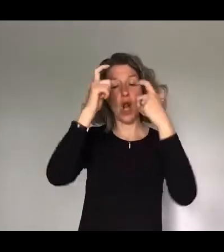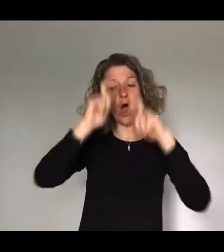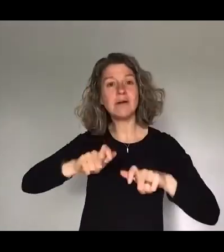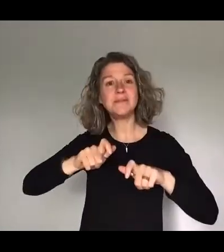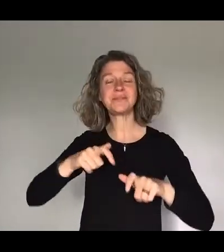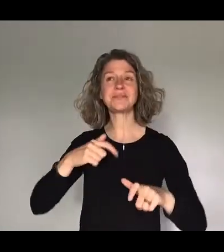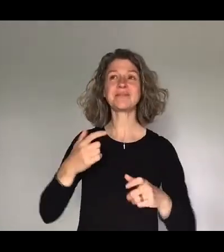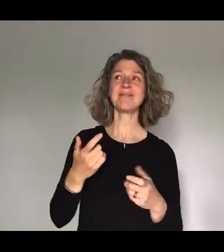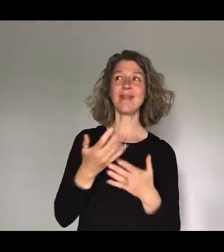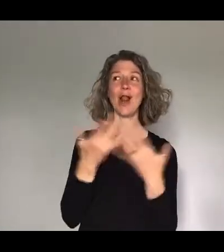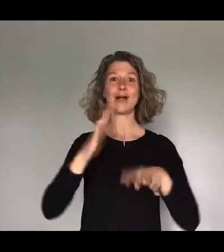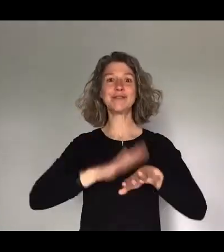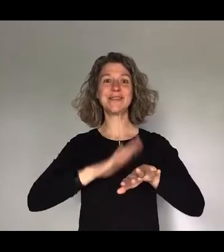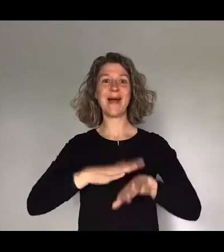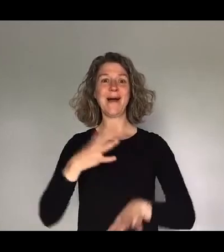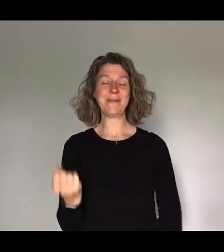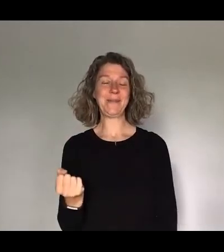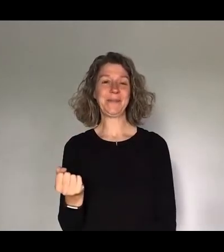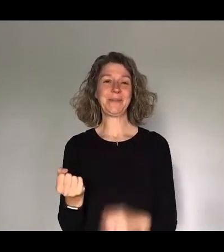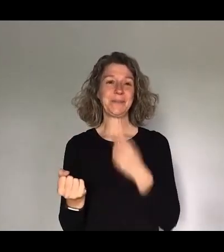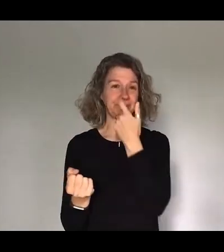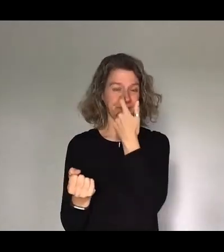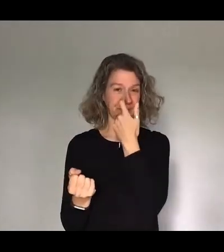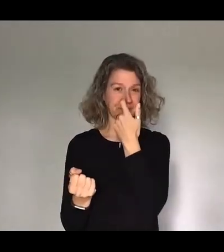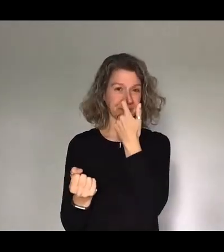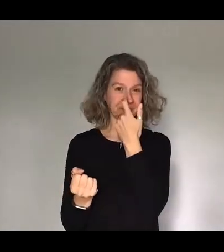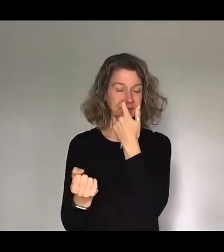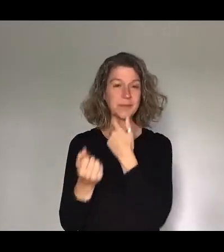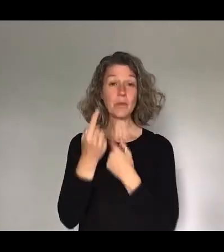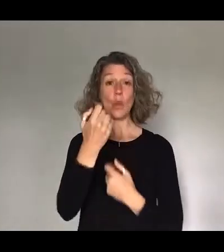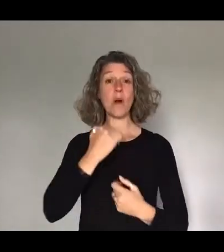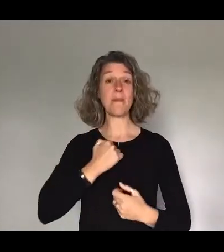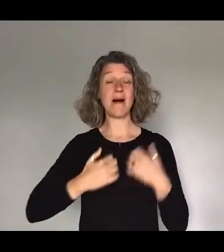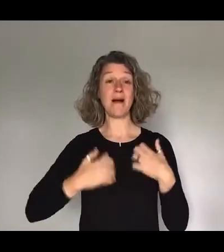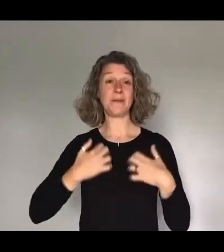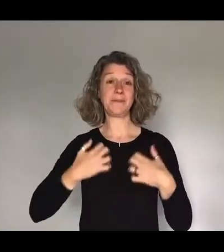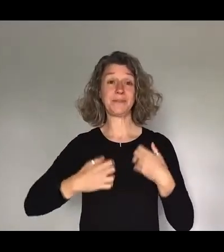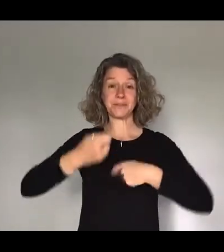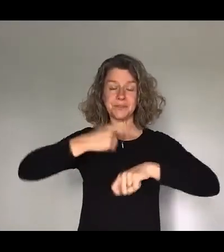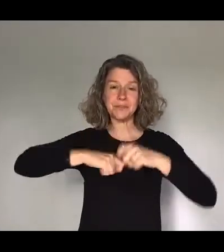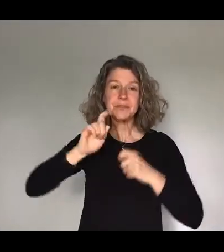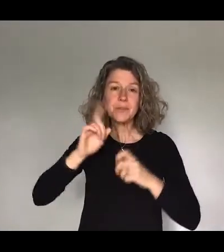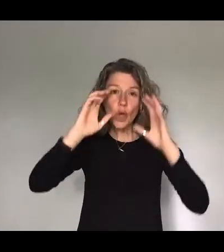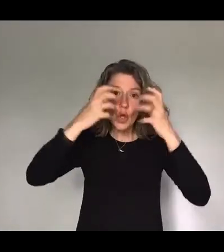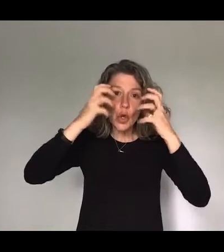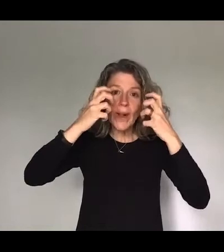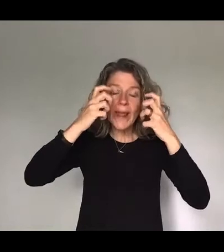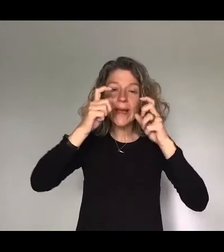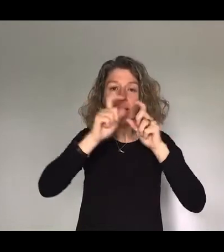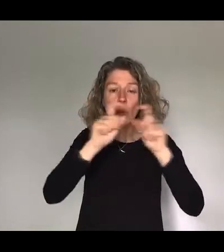time and so one of my hobbies became googling the lyrics to songs and basically